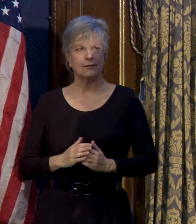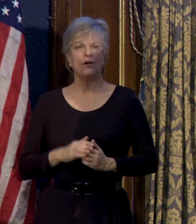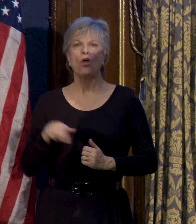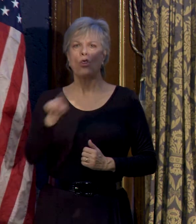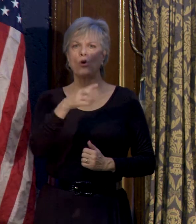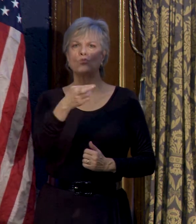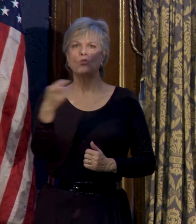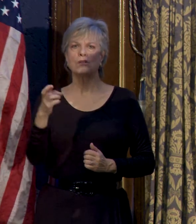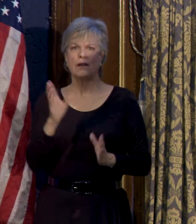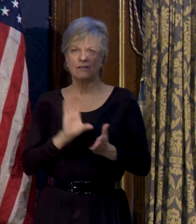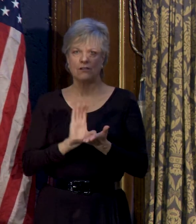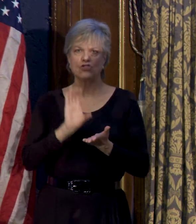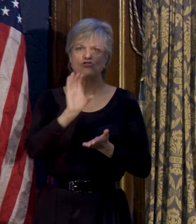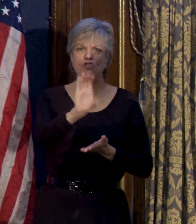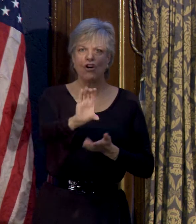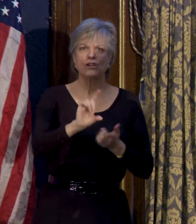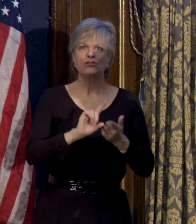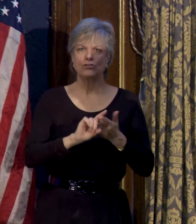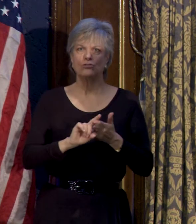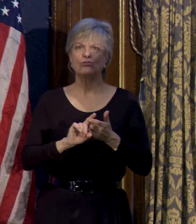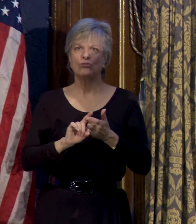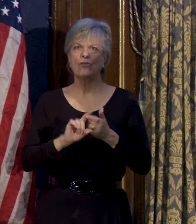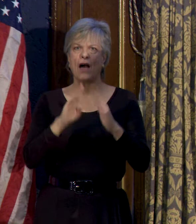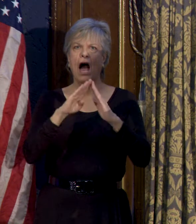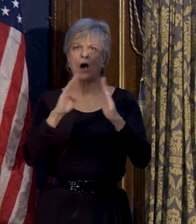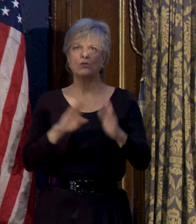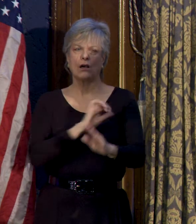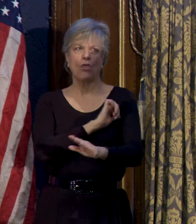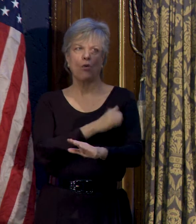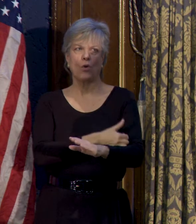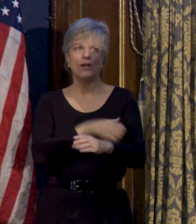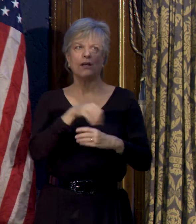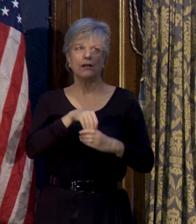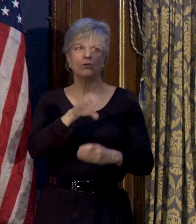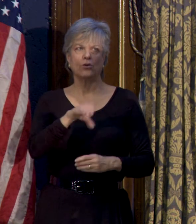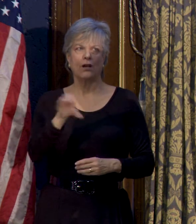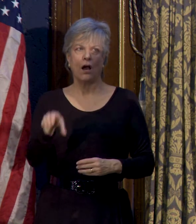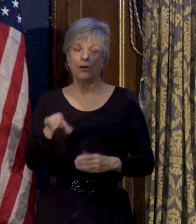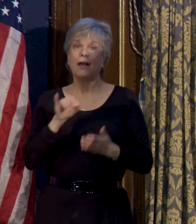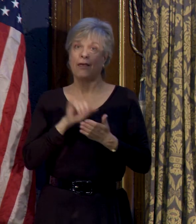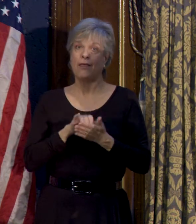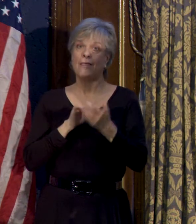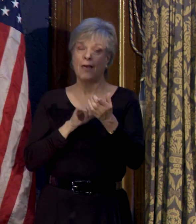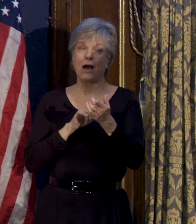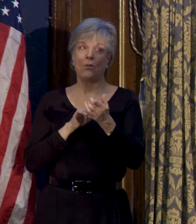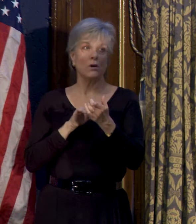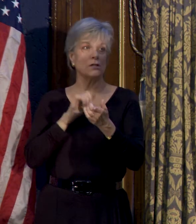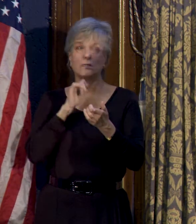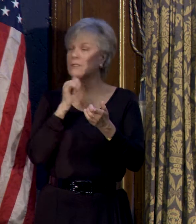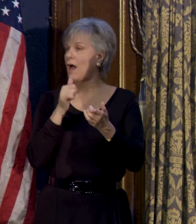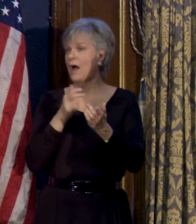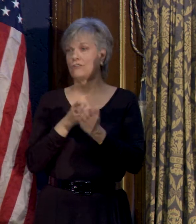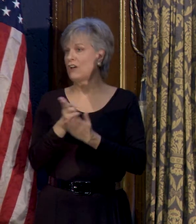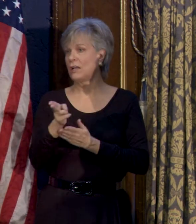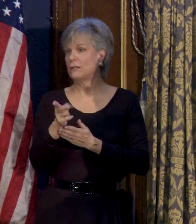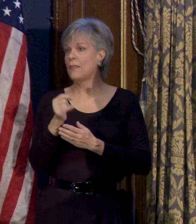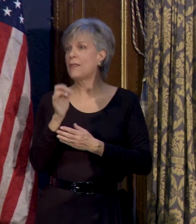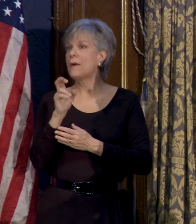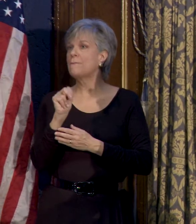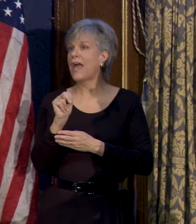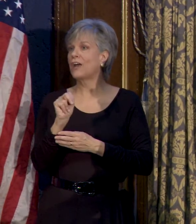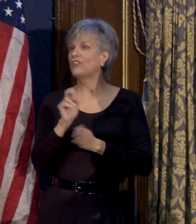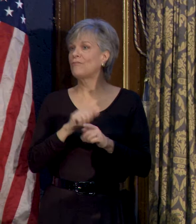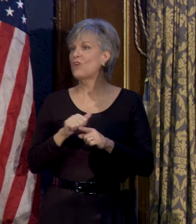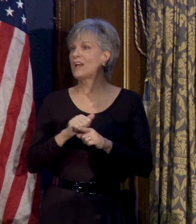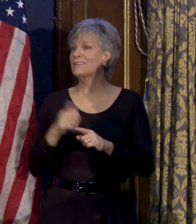resources have gone, frankly, to the Housing Authority of Cook County. And that was not, frankly, the pattern and practice in the